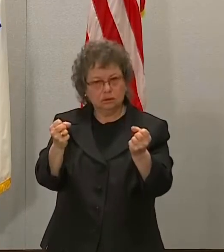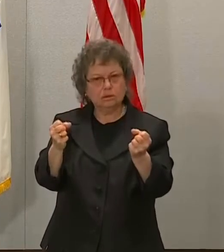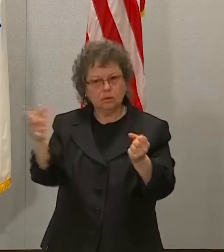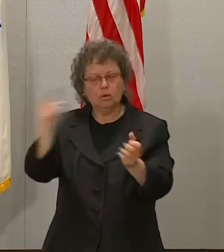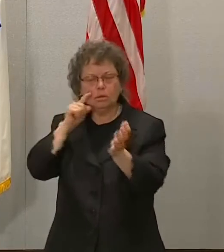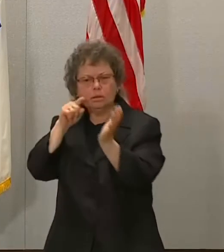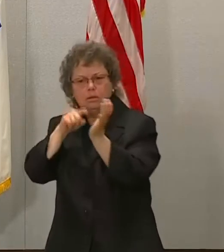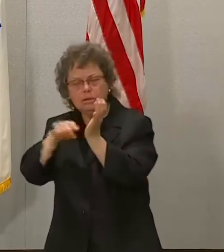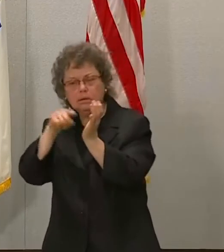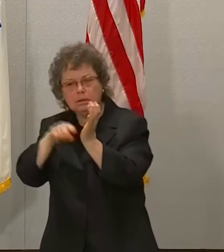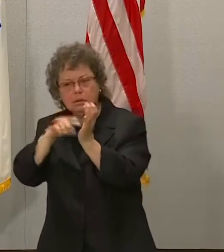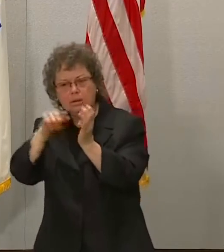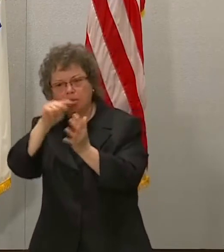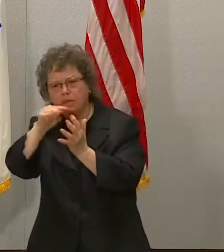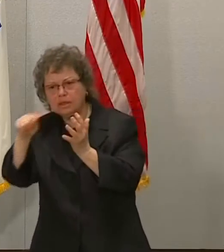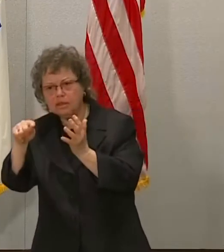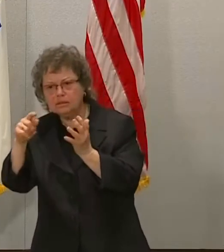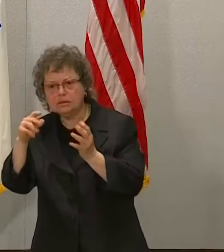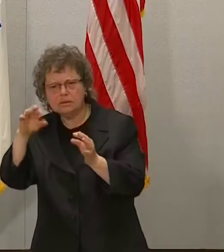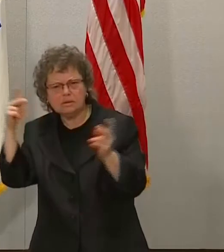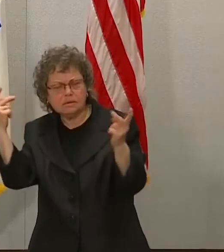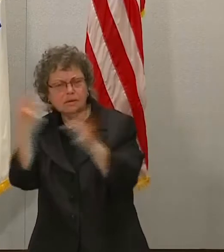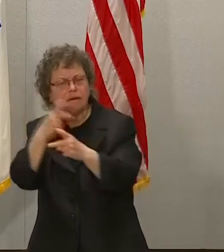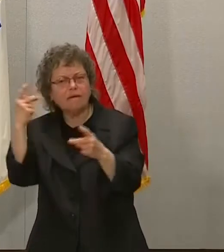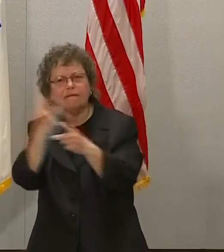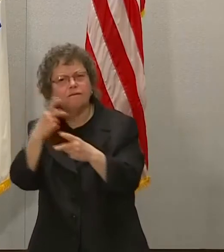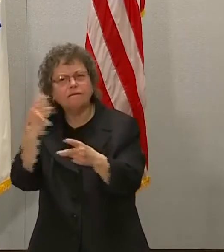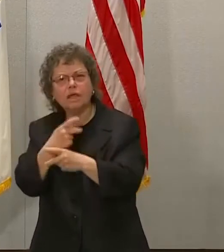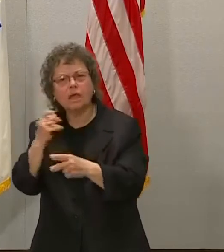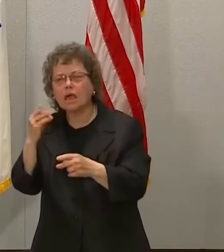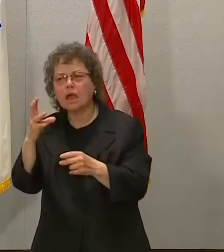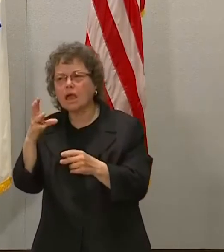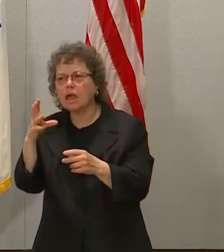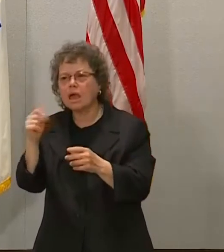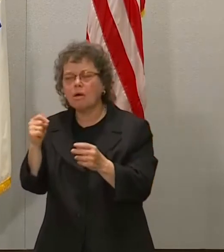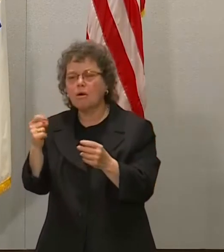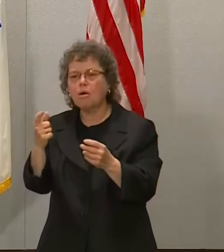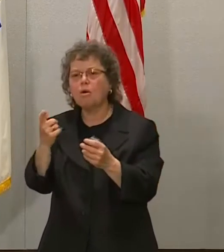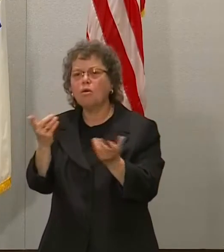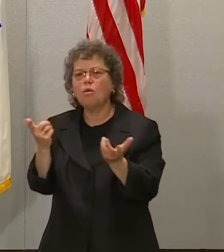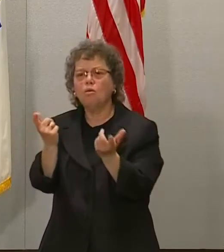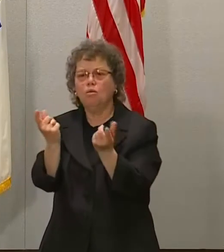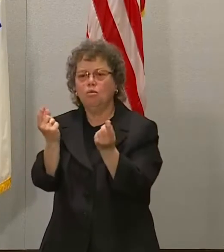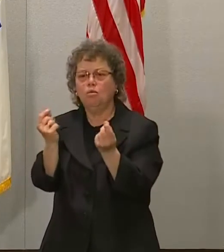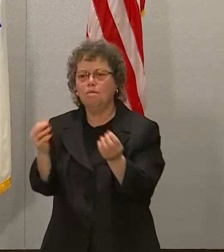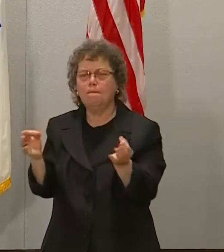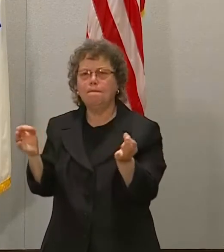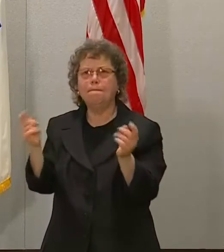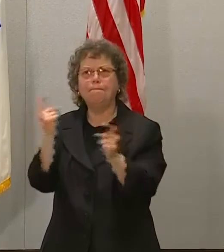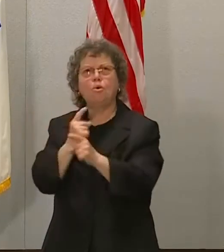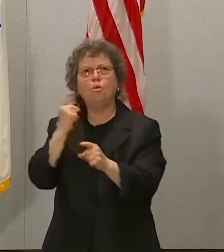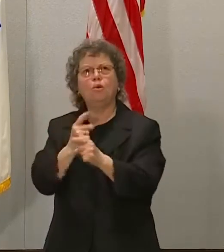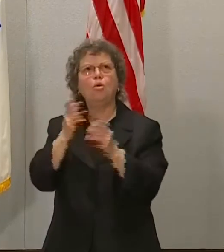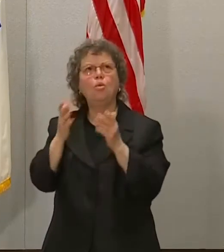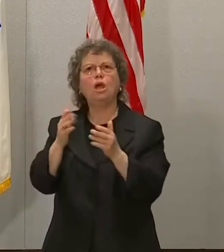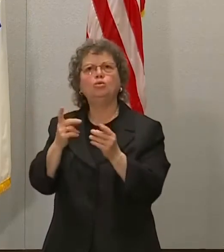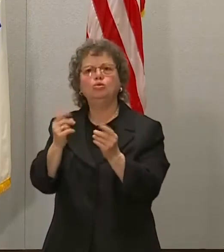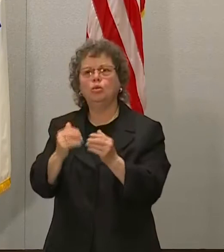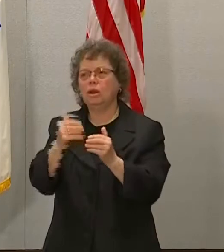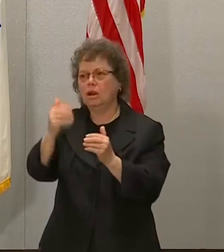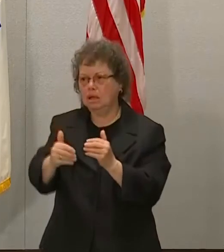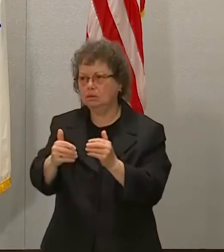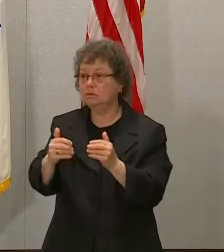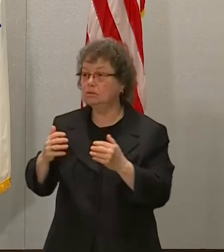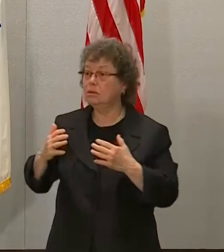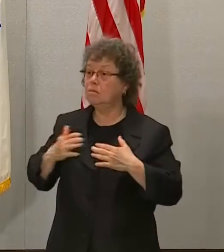figure out what the most appropriate response to that would be. So my first reaction